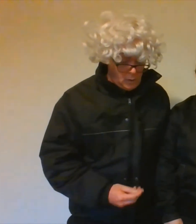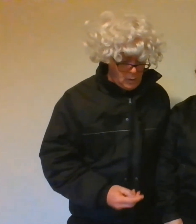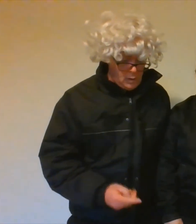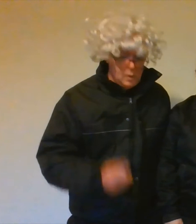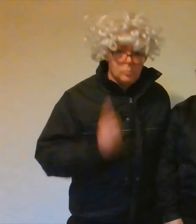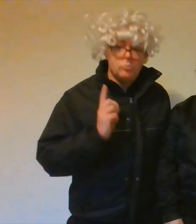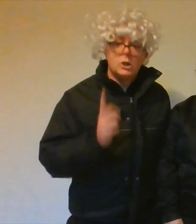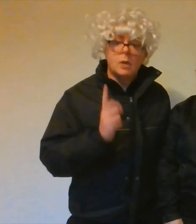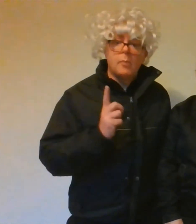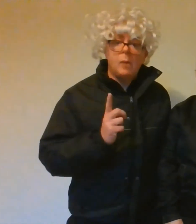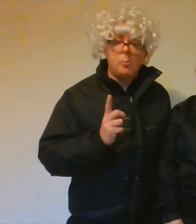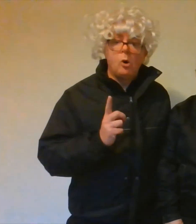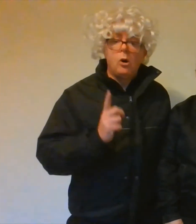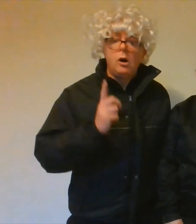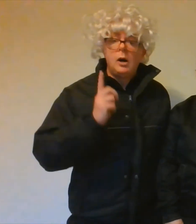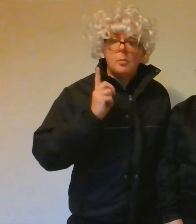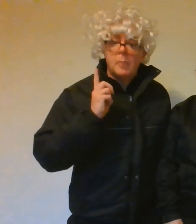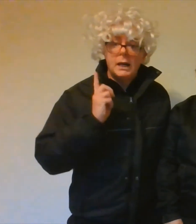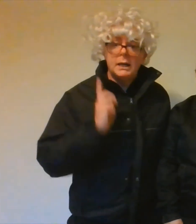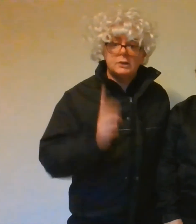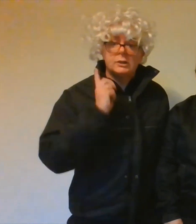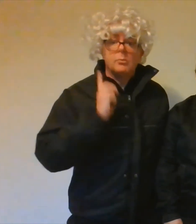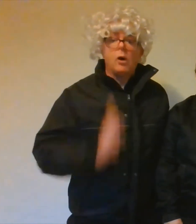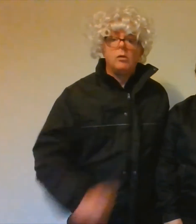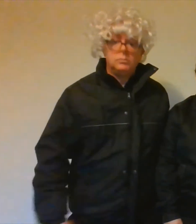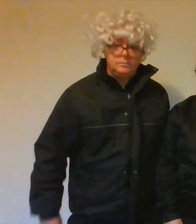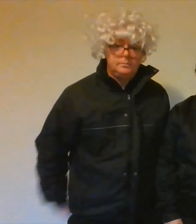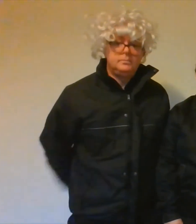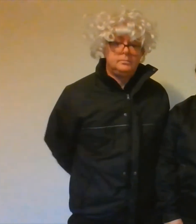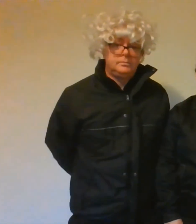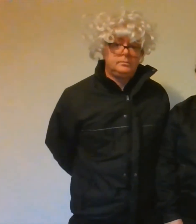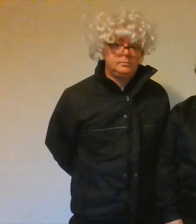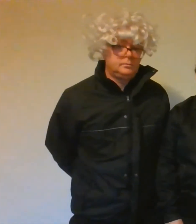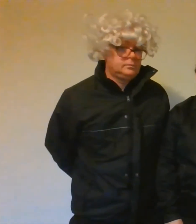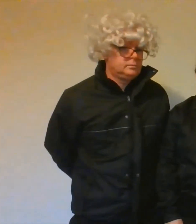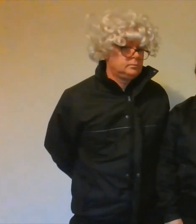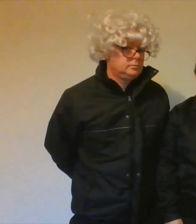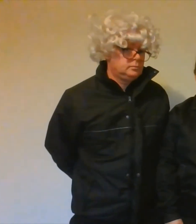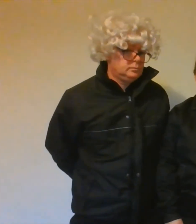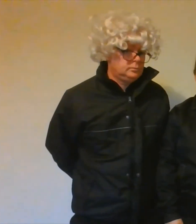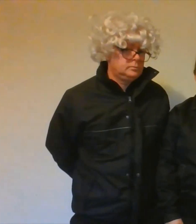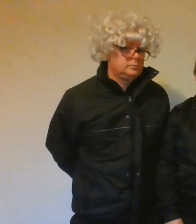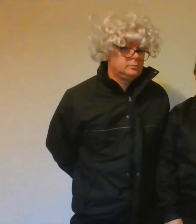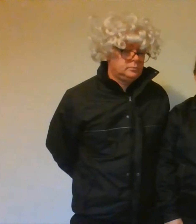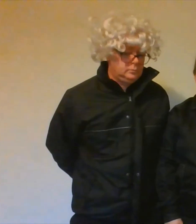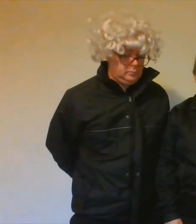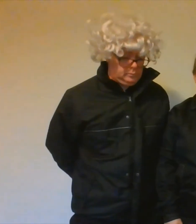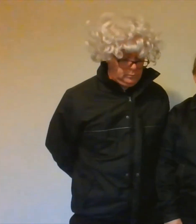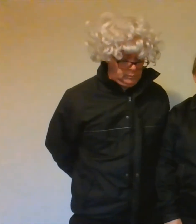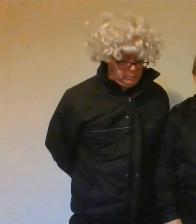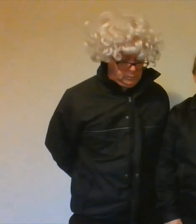Mio Mappo Bellissimo. My map is beautiful.